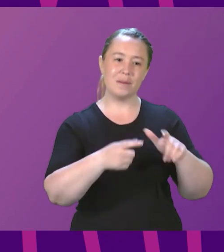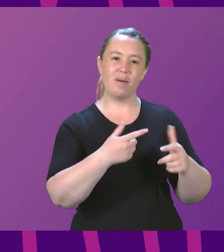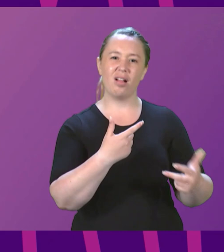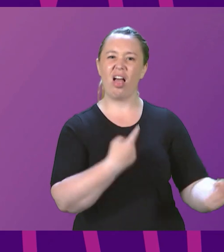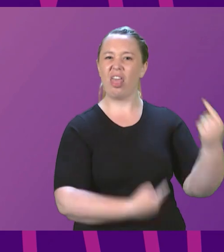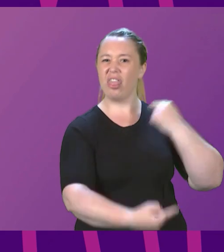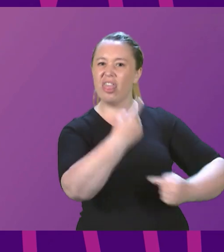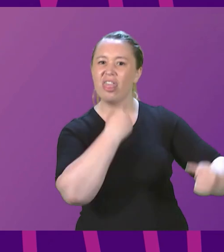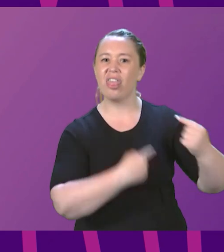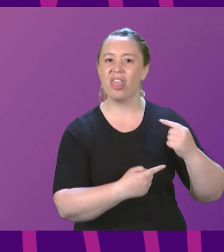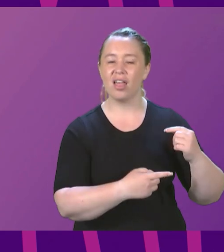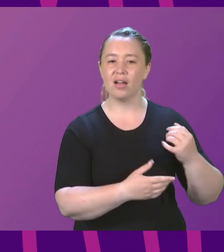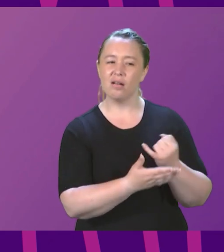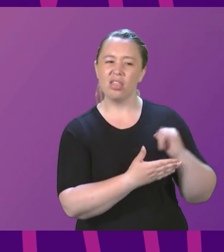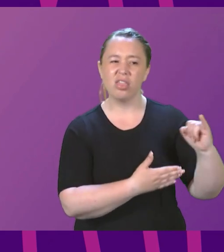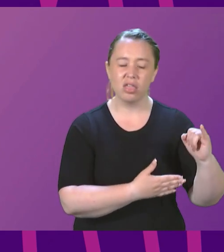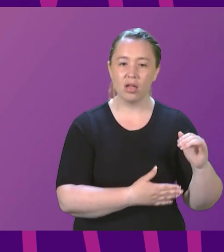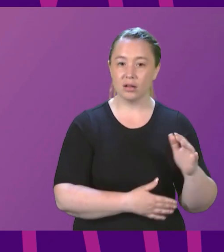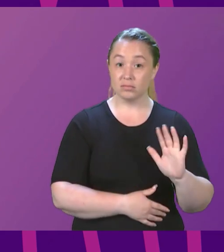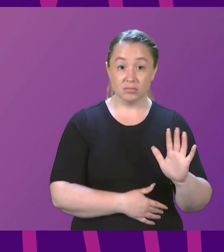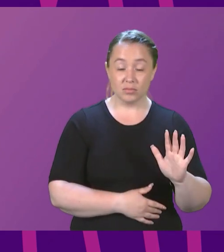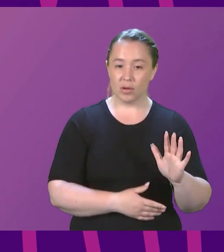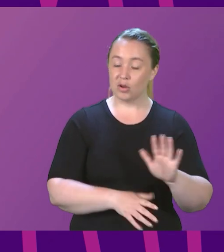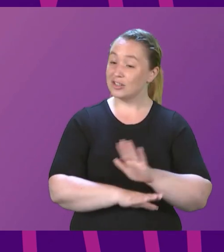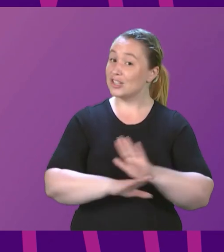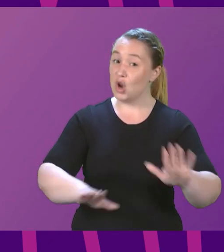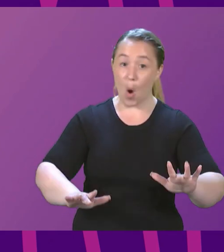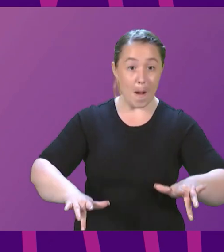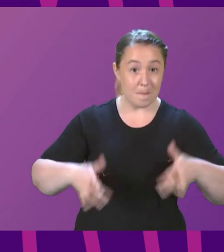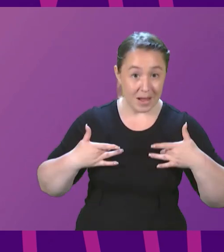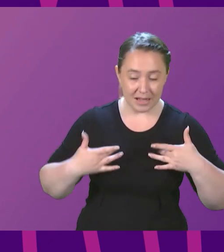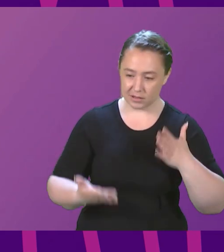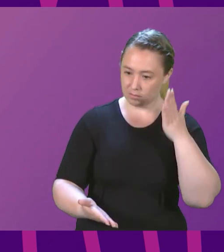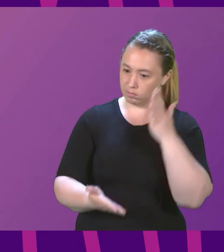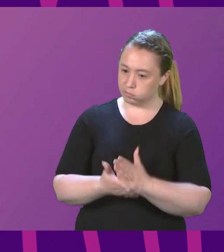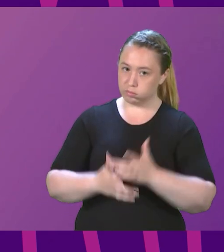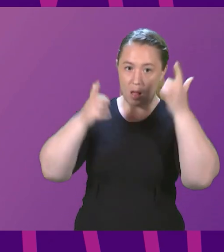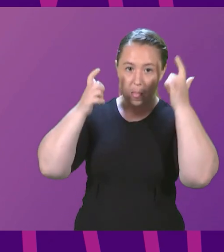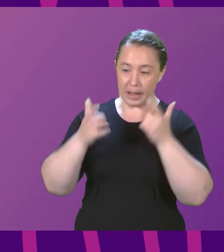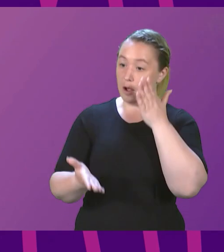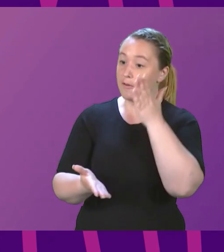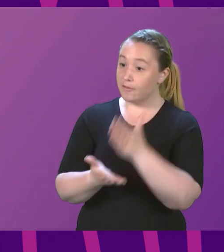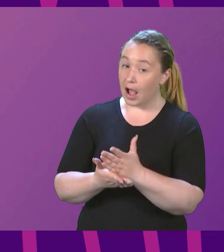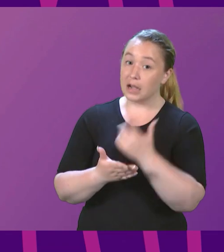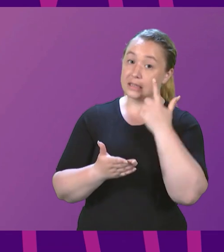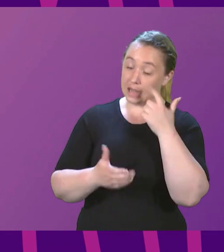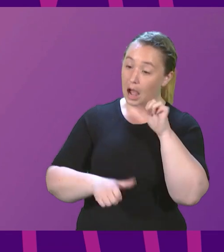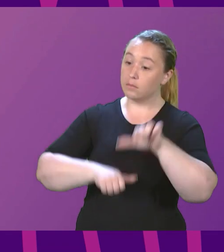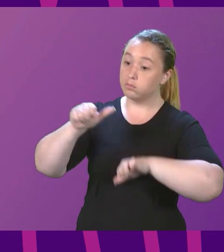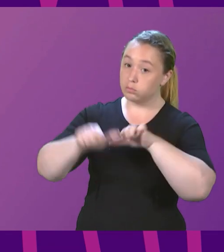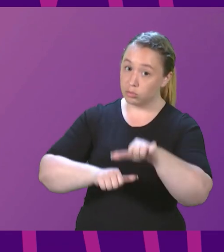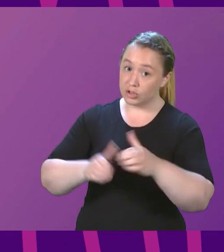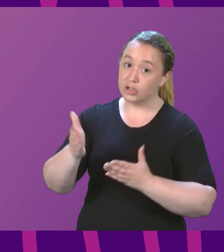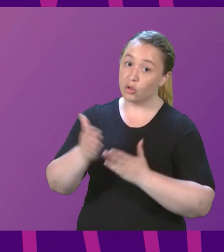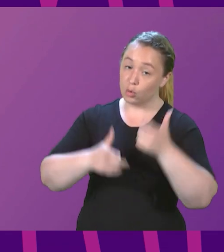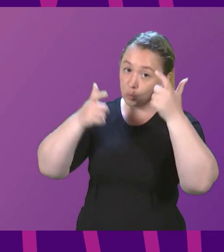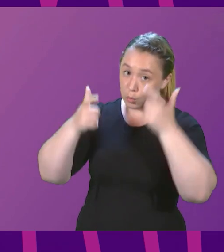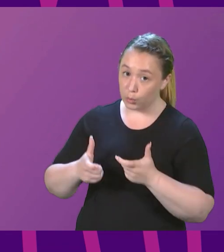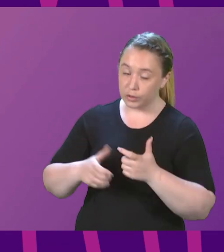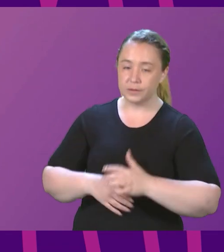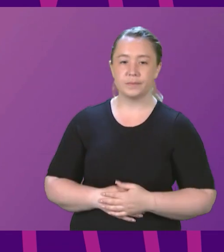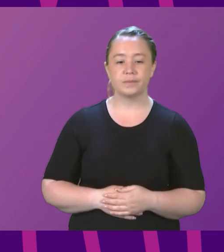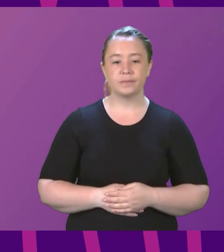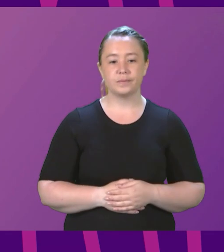no longer a matter of opinion. It is a matter of legal fact. Siobhan Brown to be followed by Oliver Mundell.